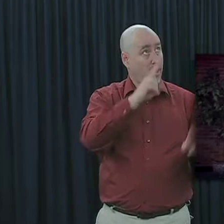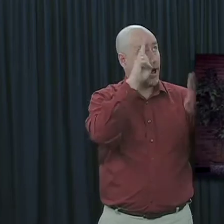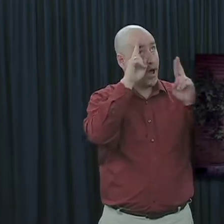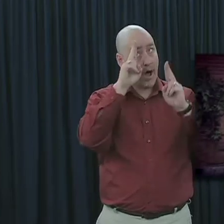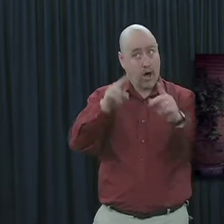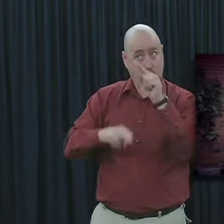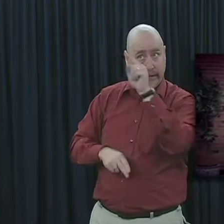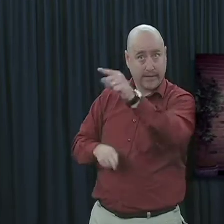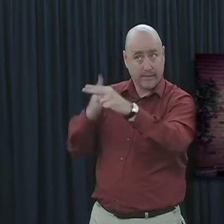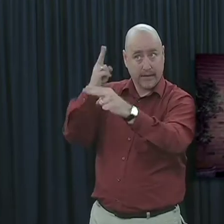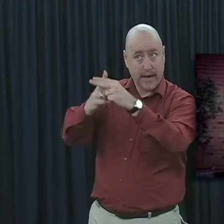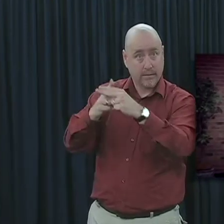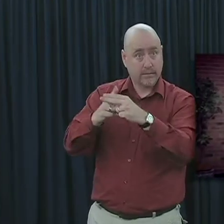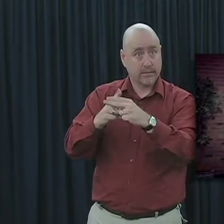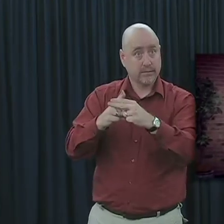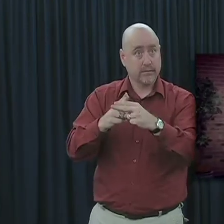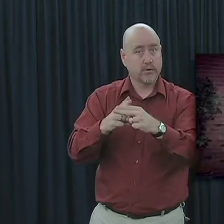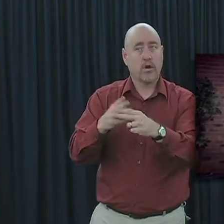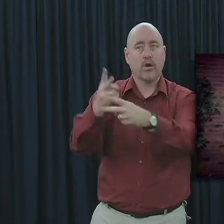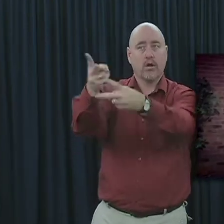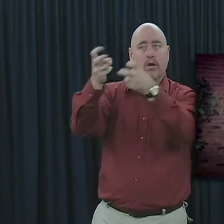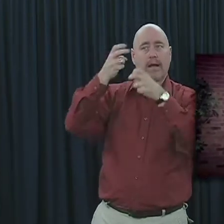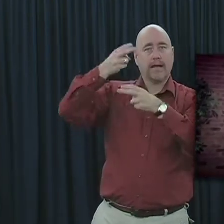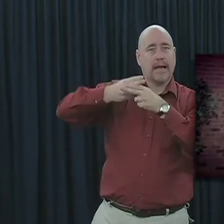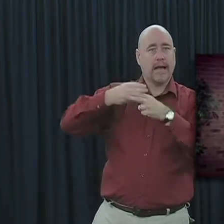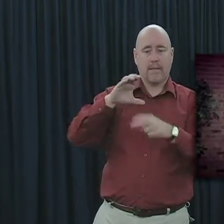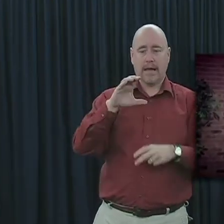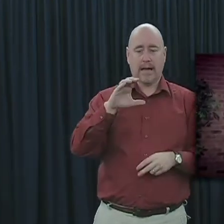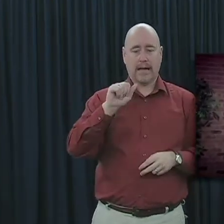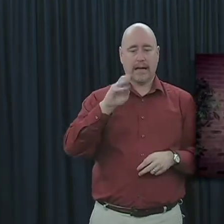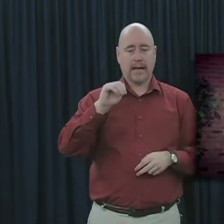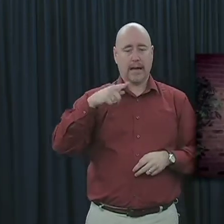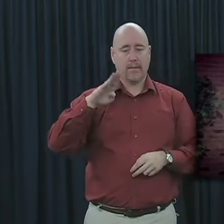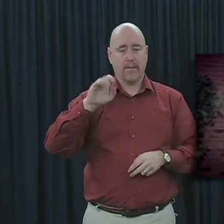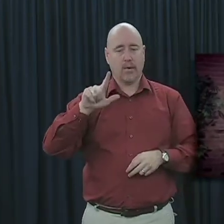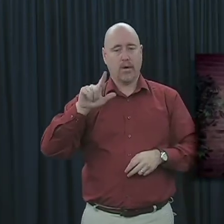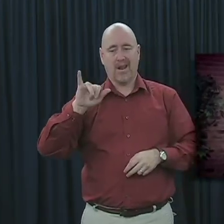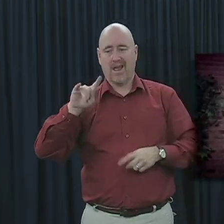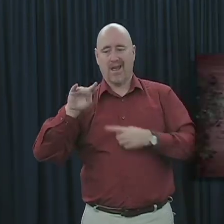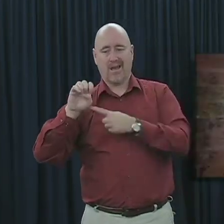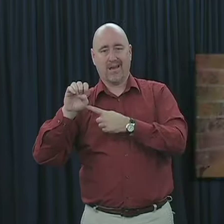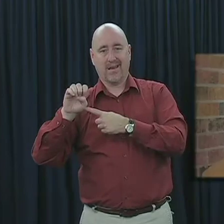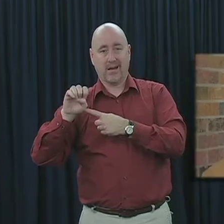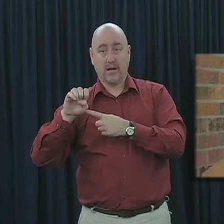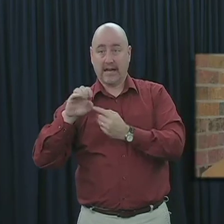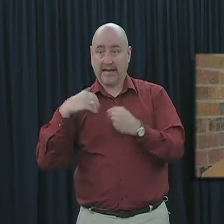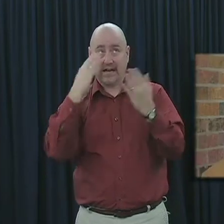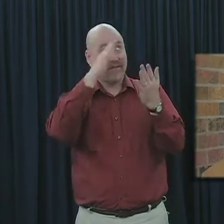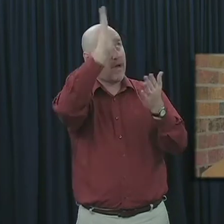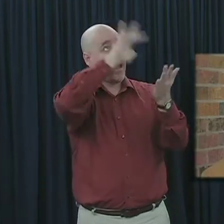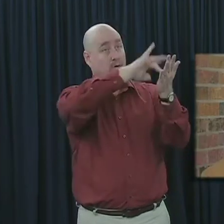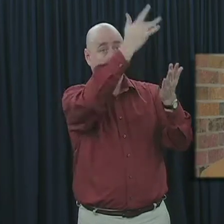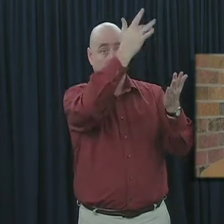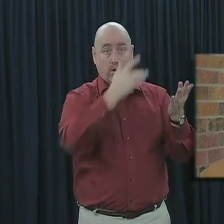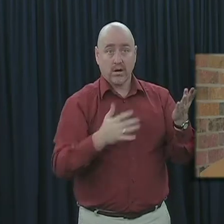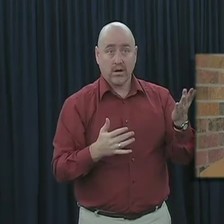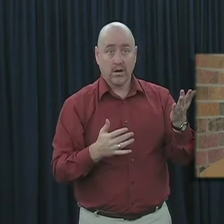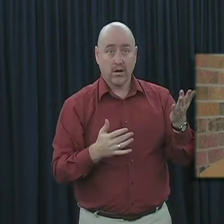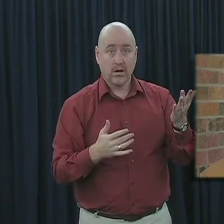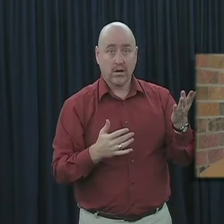honor him, began wearing the religious name Campbellite, do you think this would bring glory to God? Do you think it